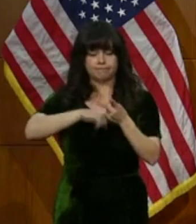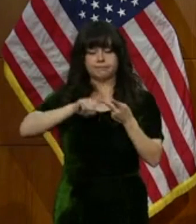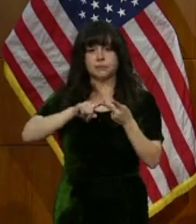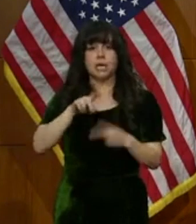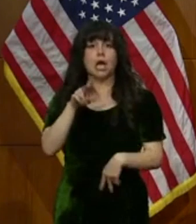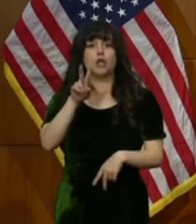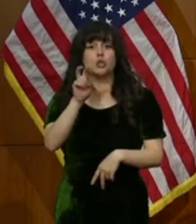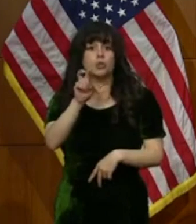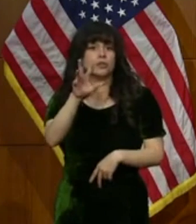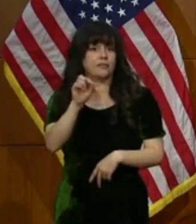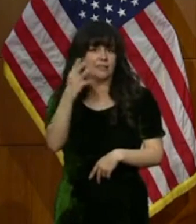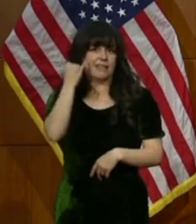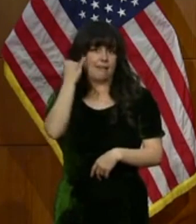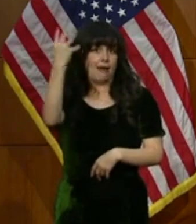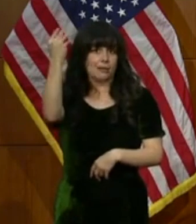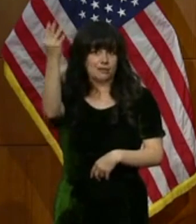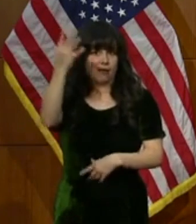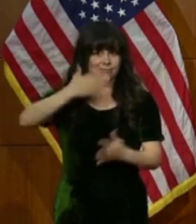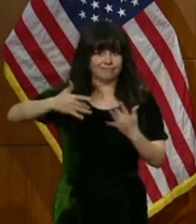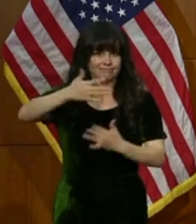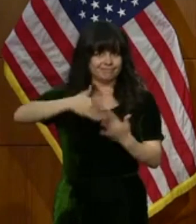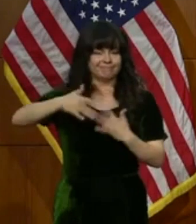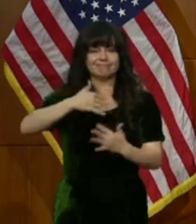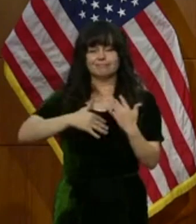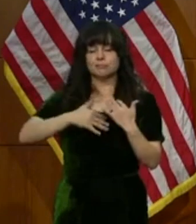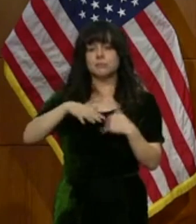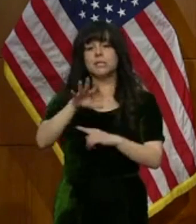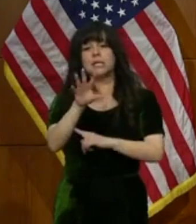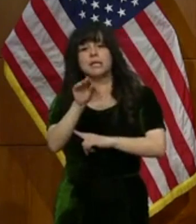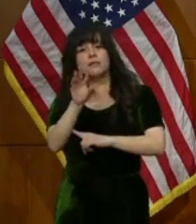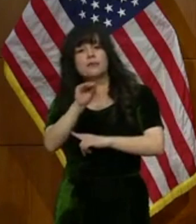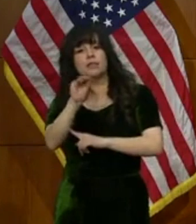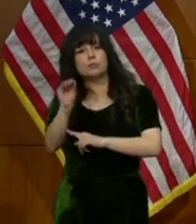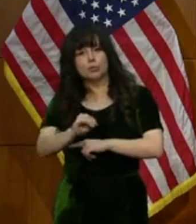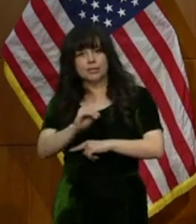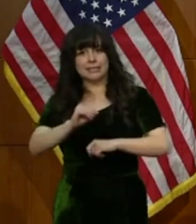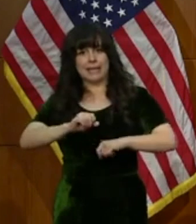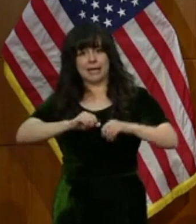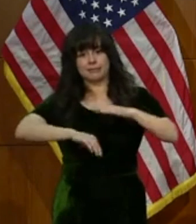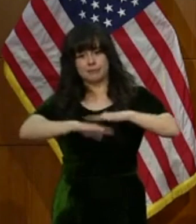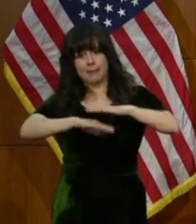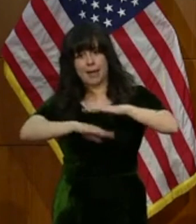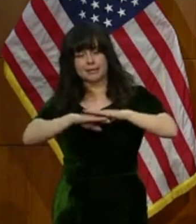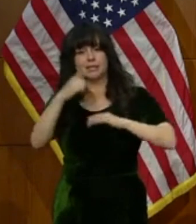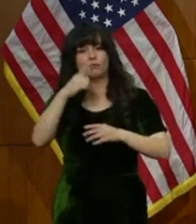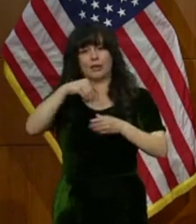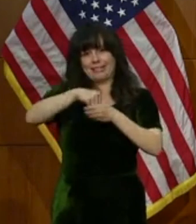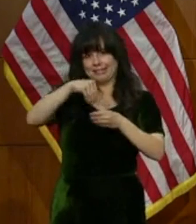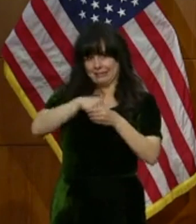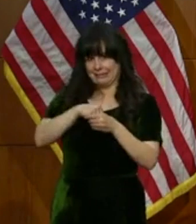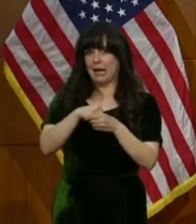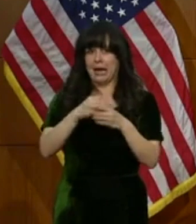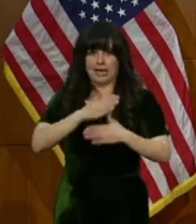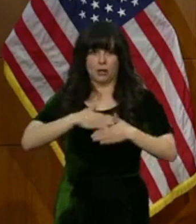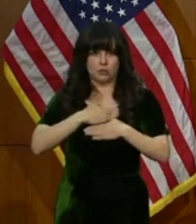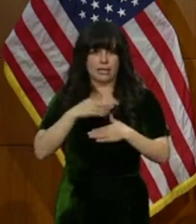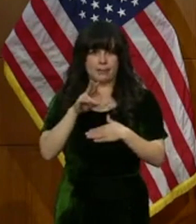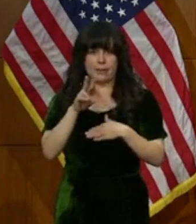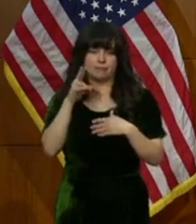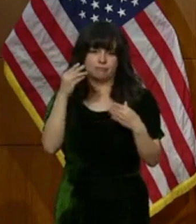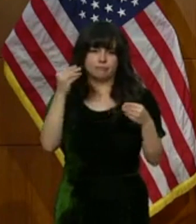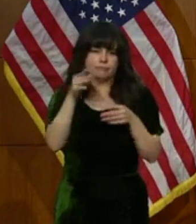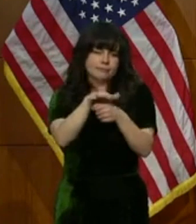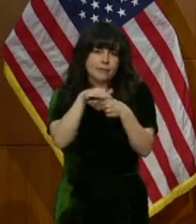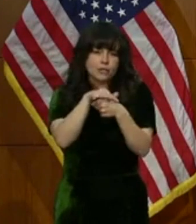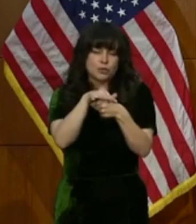outdoors, 50% capacity for indoor entertainment venues up to 1,000 people